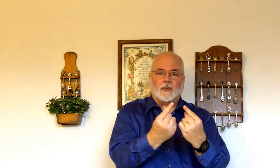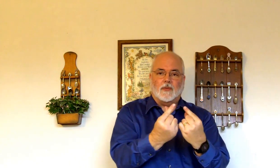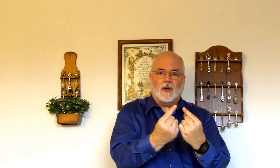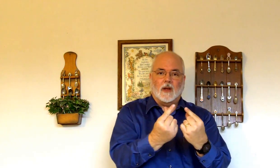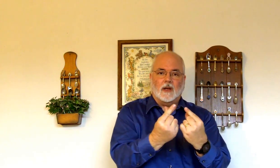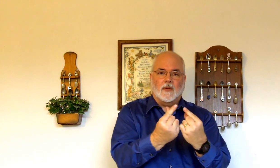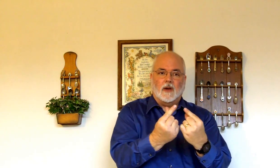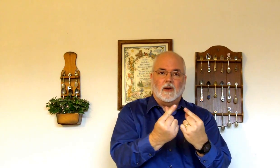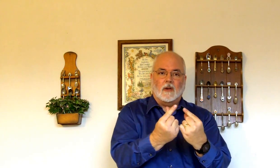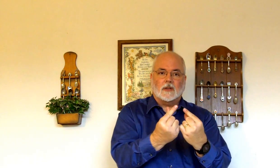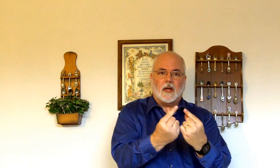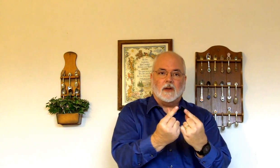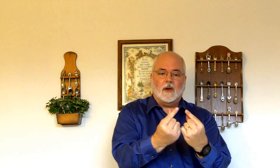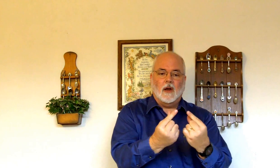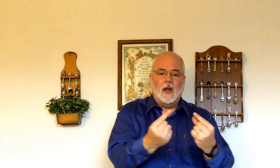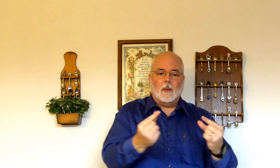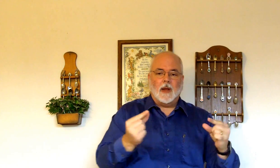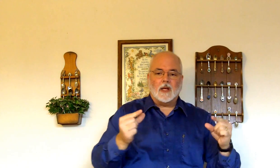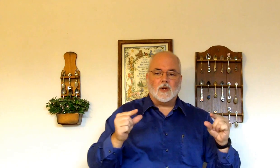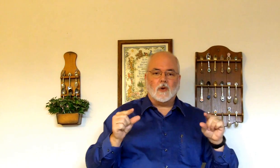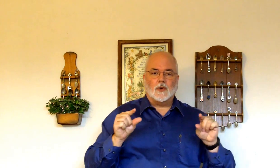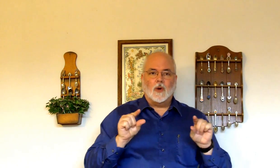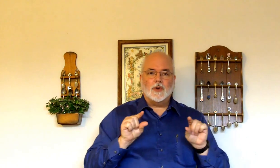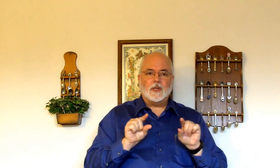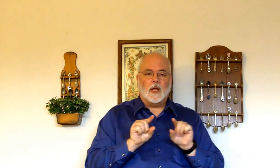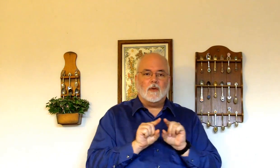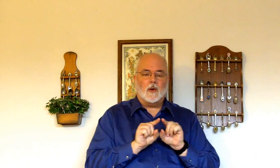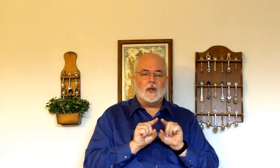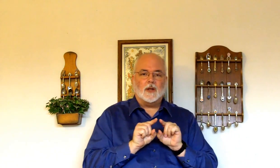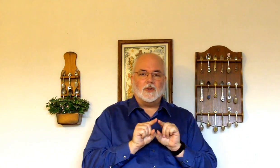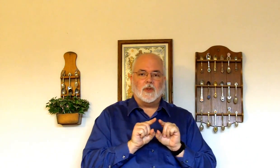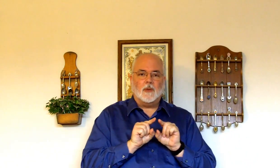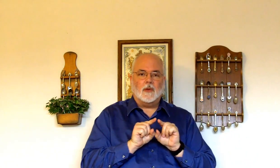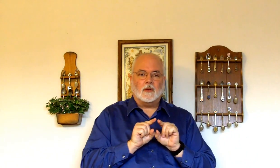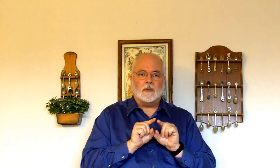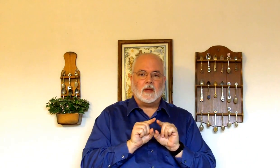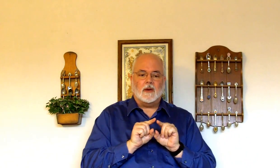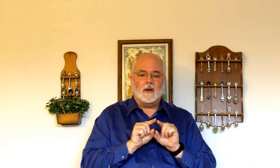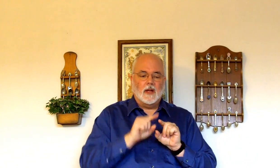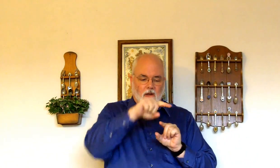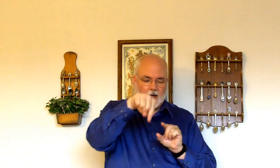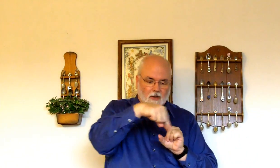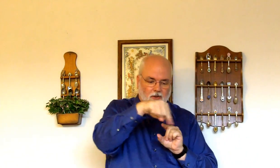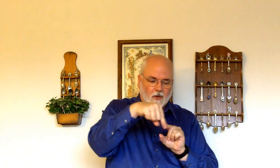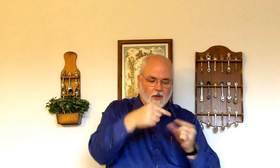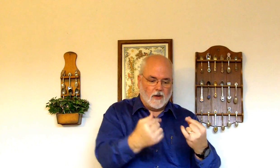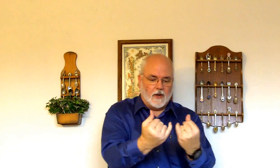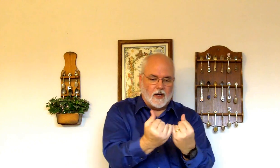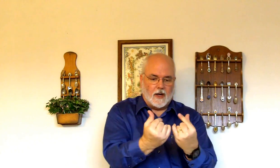little finger knuckles out here. Make a circle towards yourself where it touches your thumb knuckles back here. Like a little circle here that you're kind of